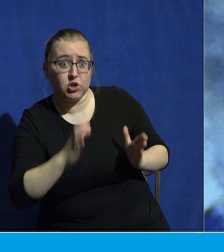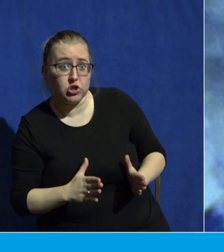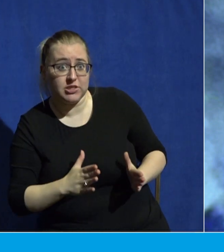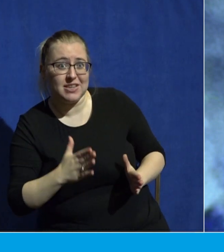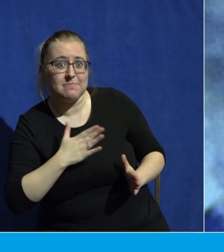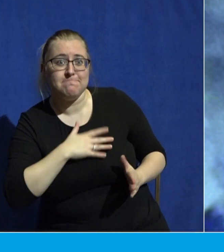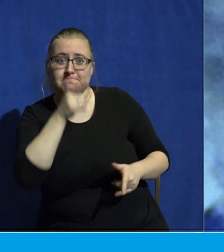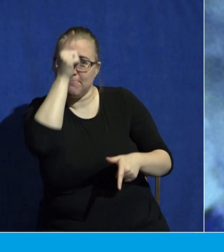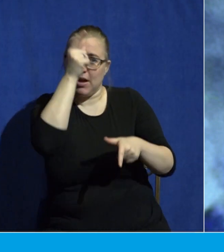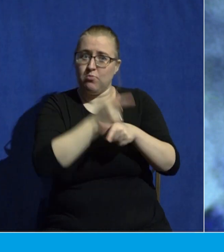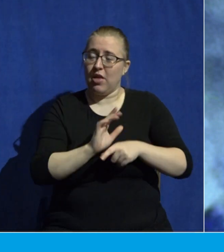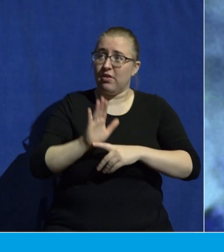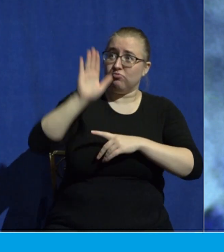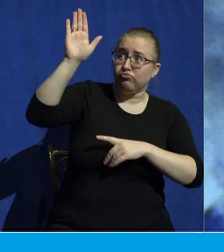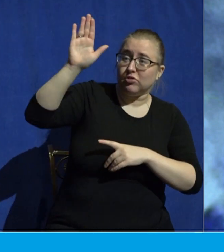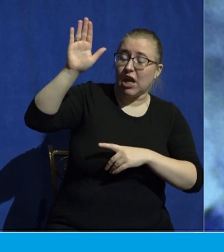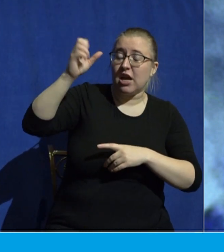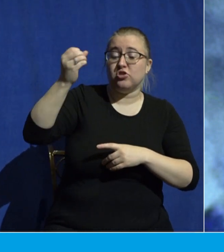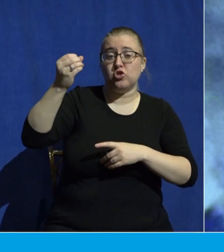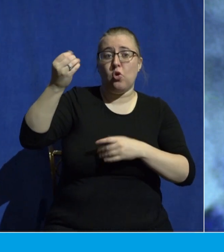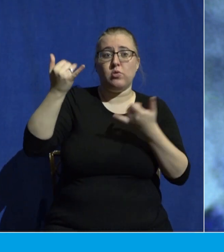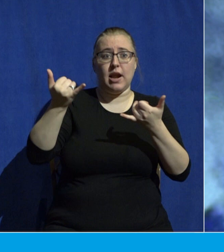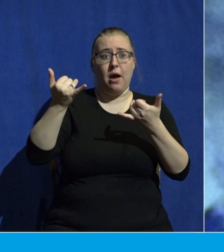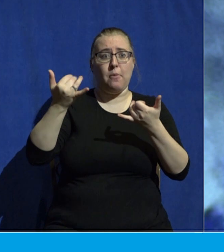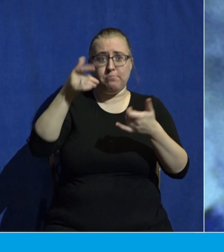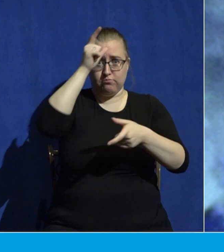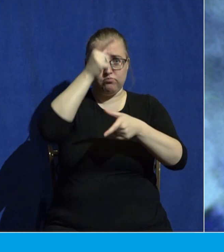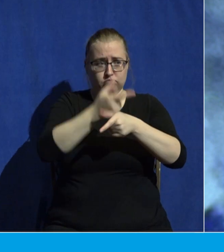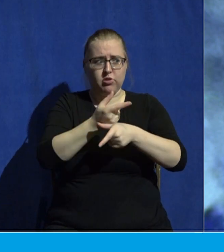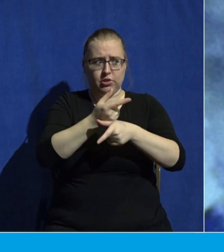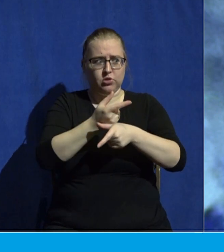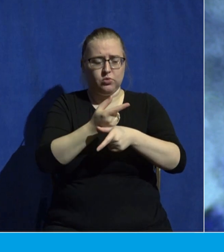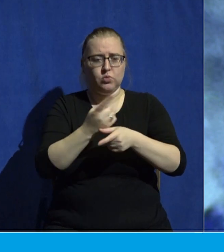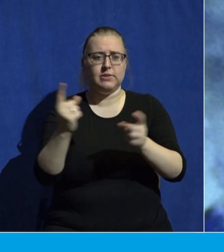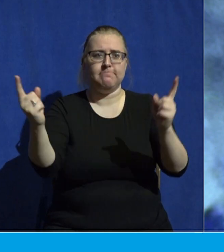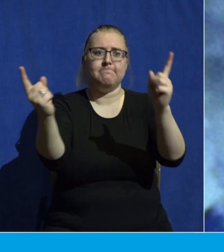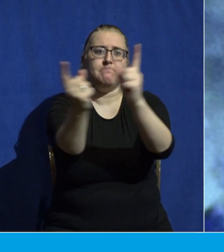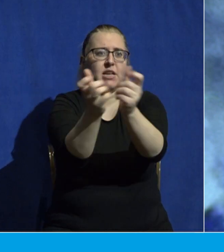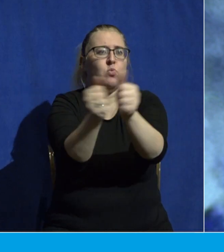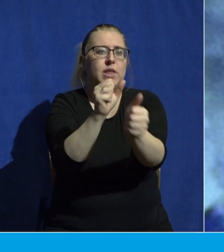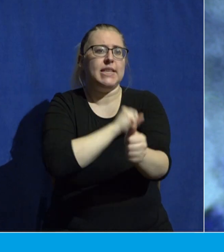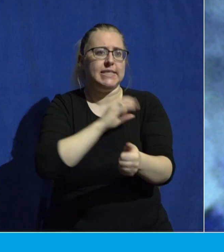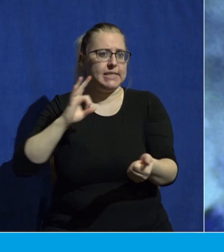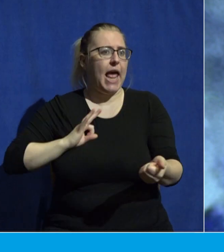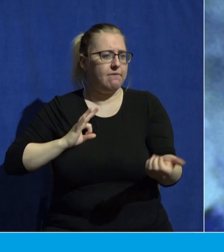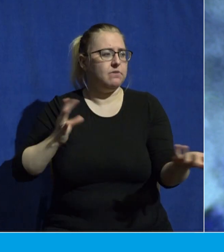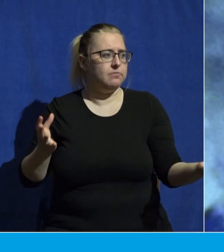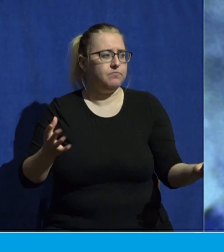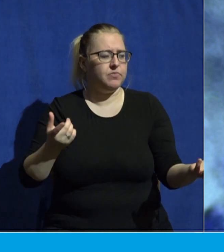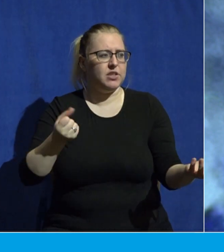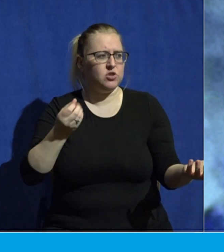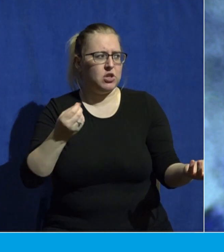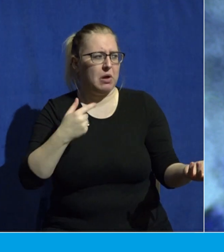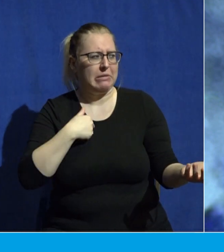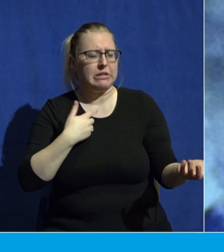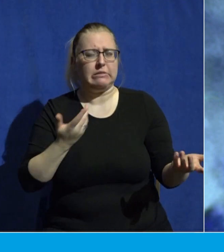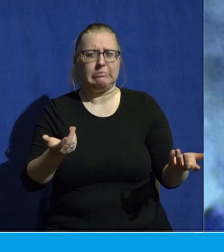walked him to the back of the church and he's back there meeting with church staff right now. So, to be honest with I was pretty unimpressed in the moment.